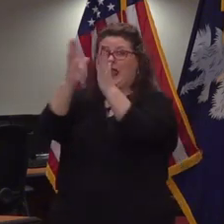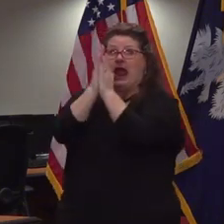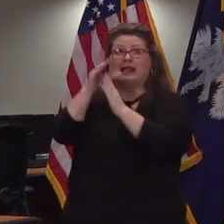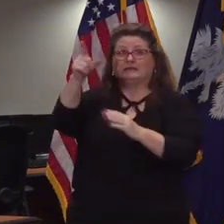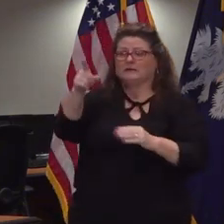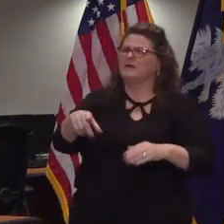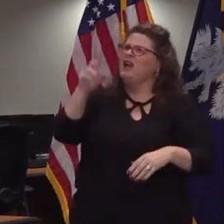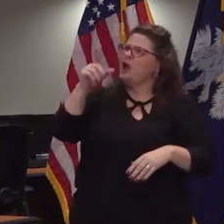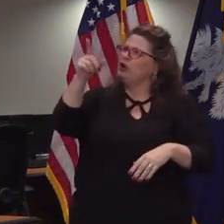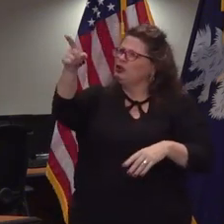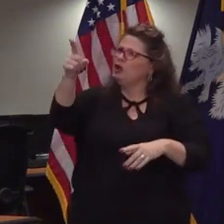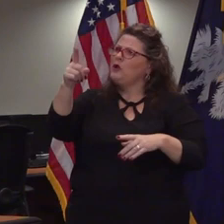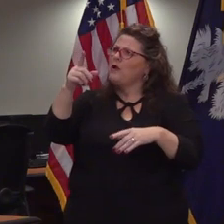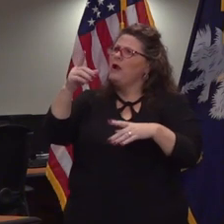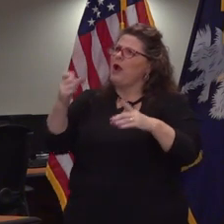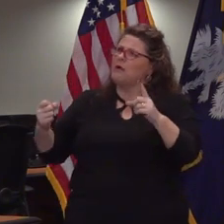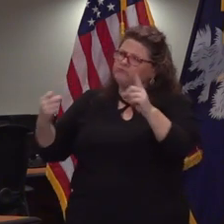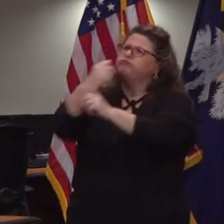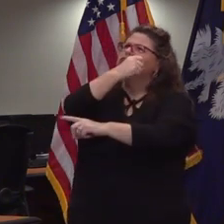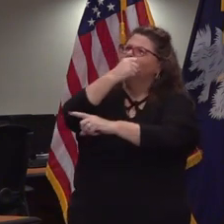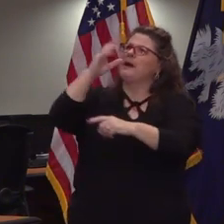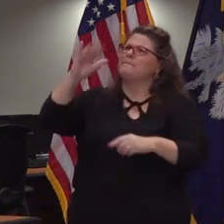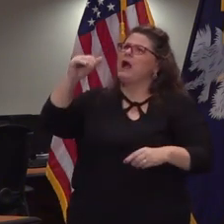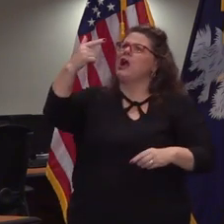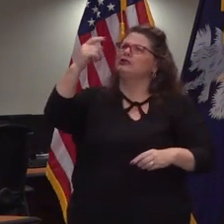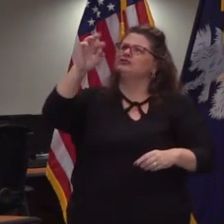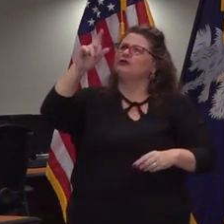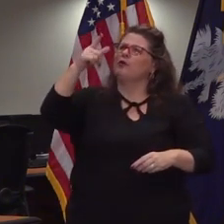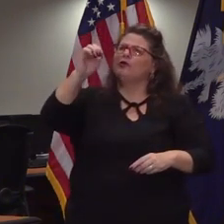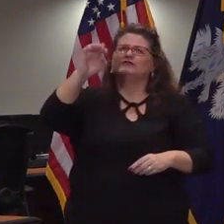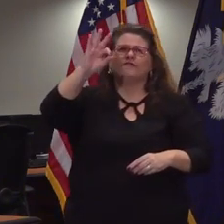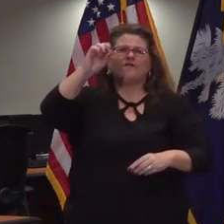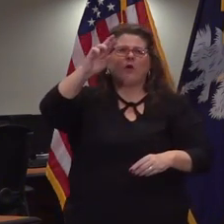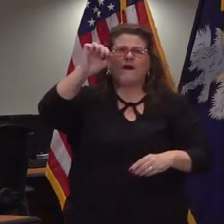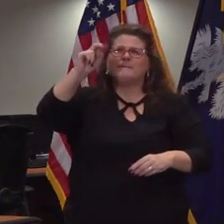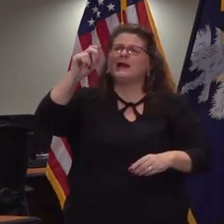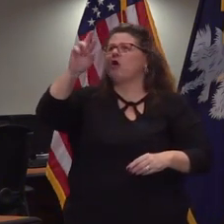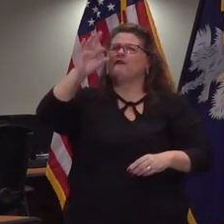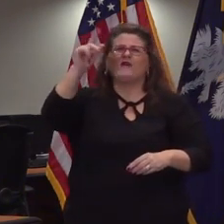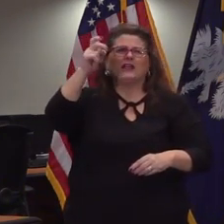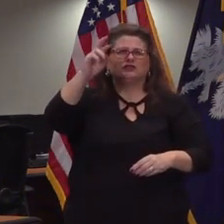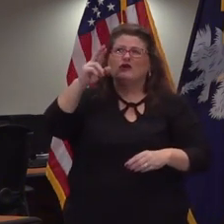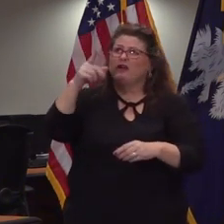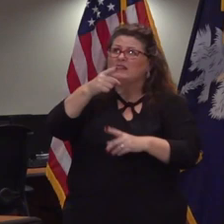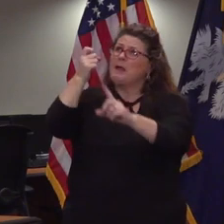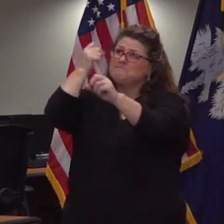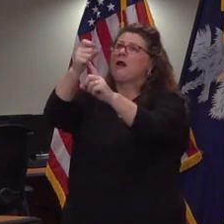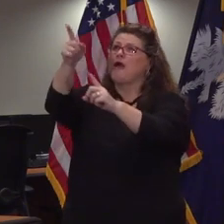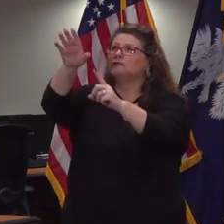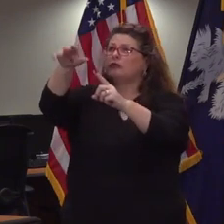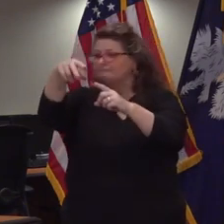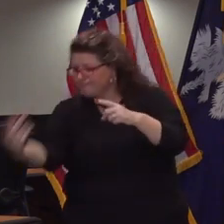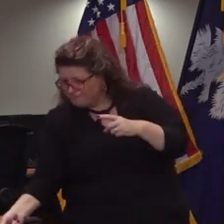didn't you get knocked down one time by either george foreman or joe frazier or somebody and he said son uh i'm either i'm never